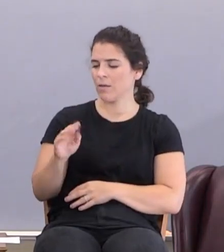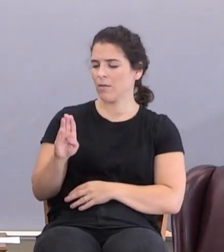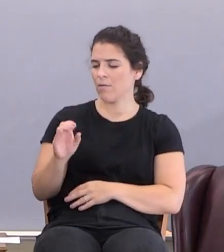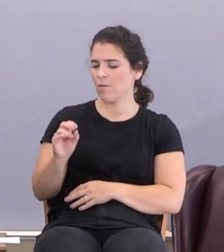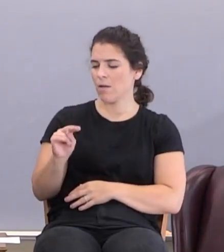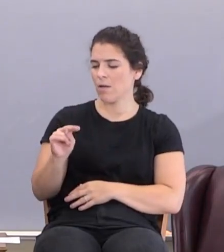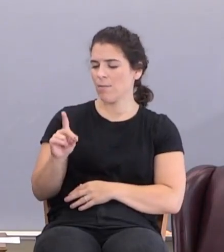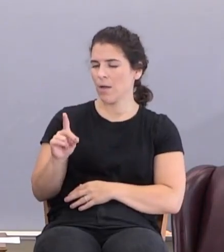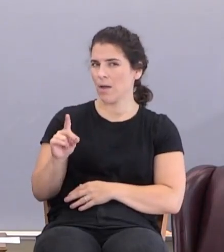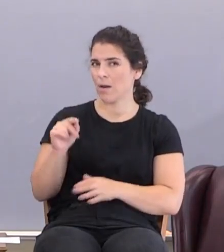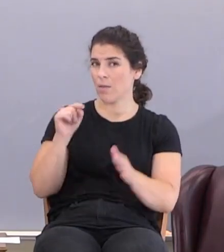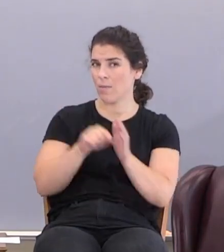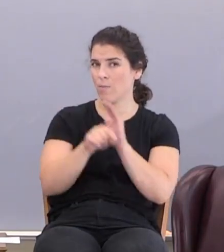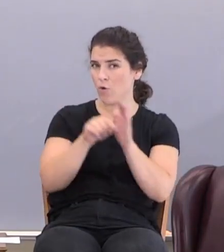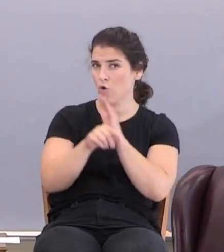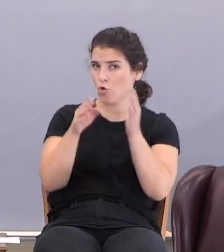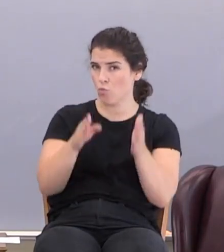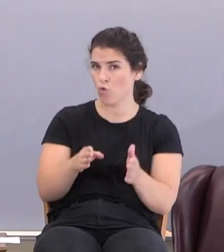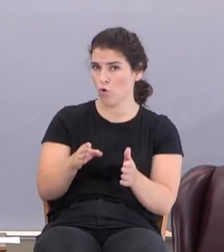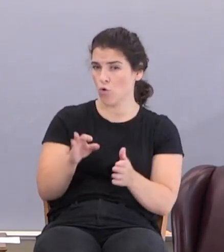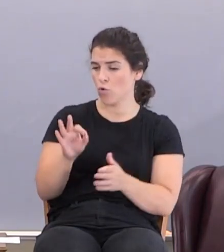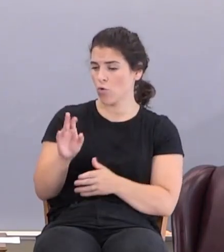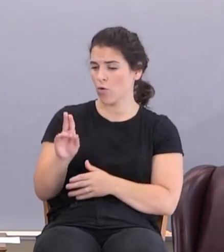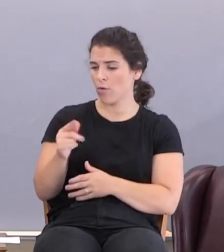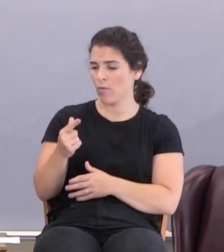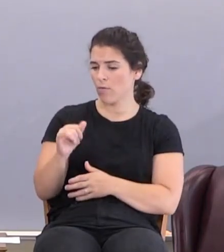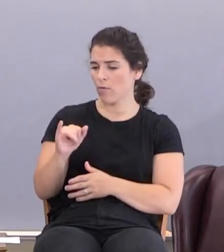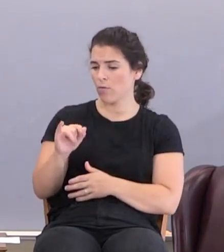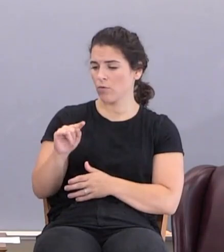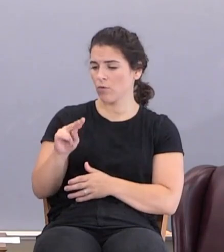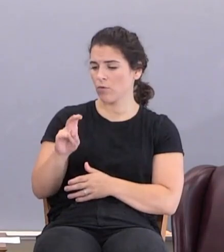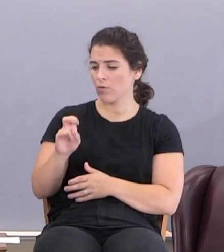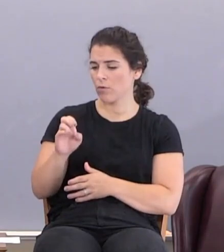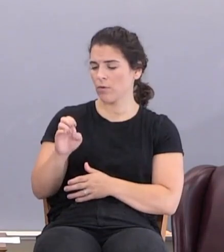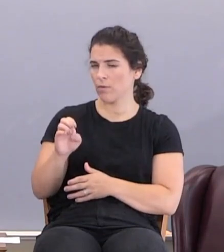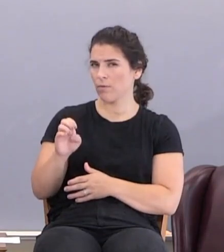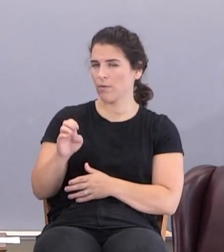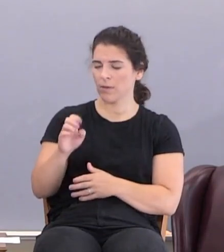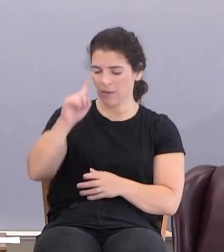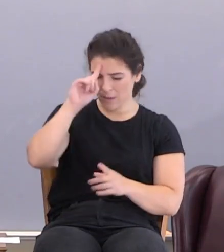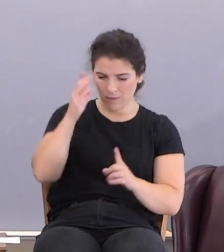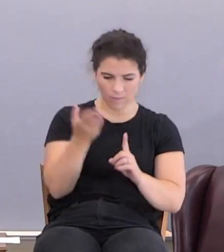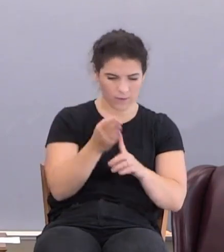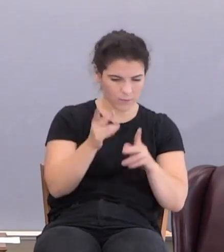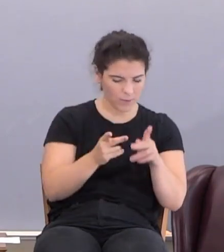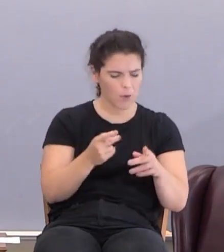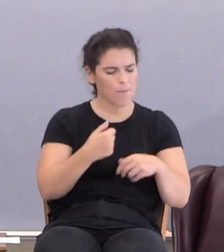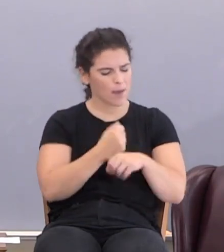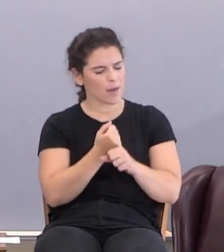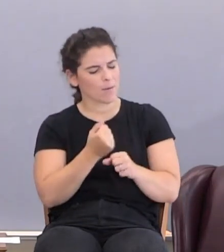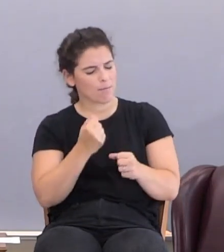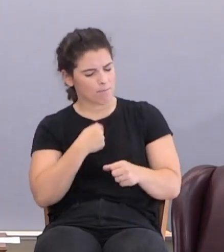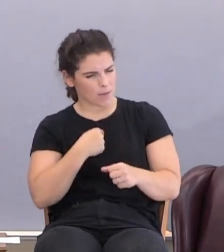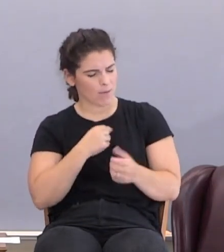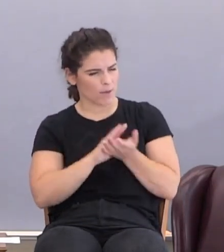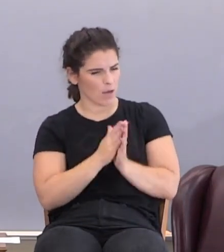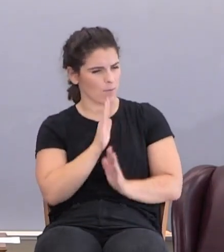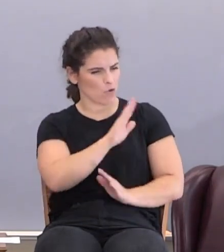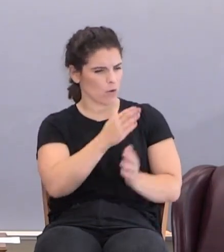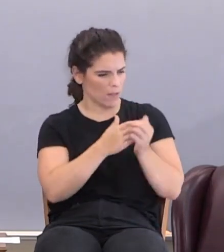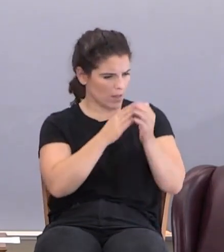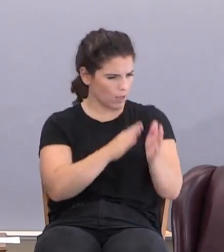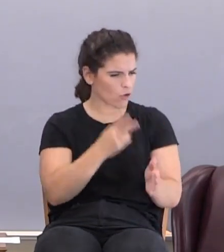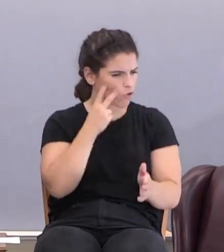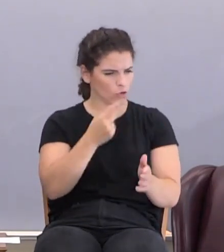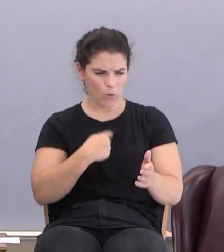murderer, the fugitive, he goes out and convinces people to make him the leader. You saw what I did. It